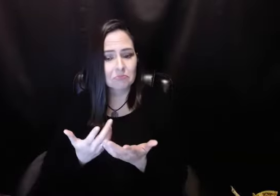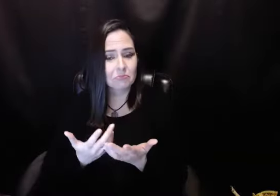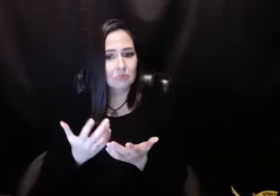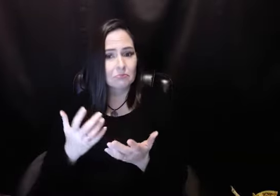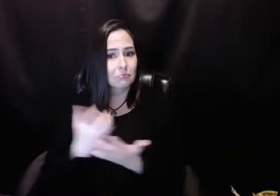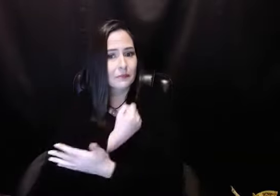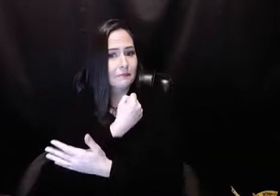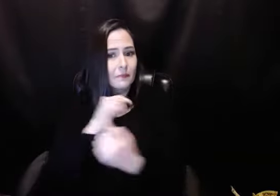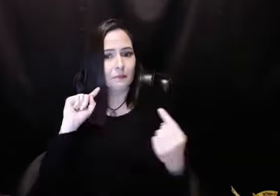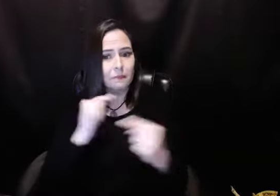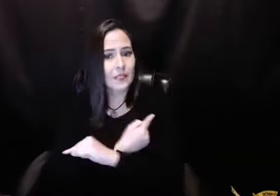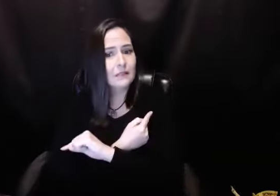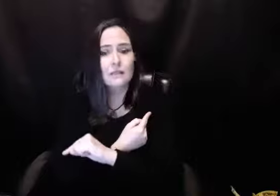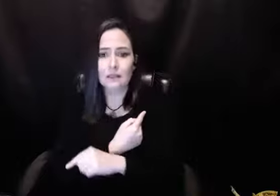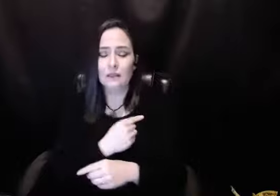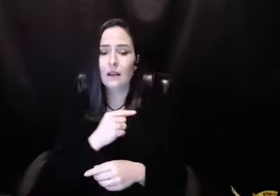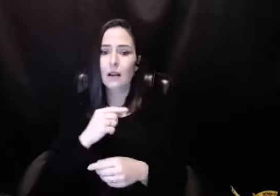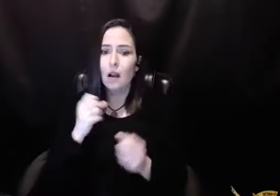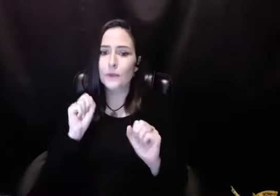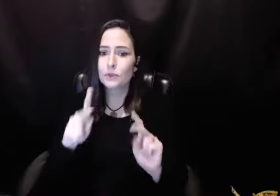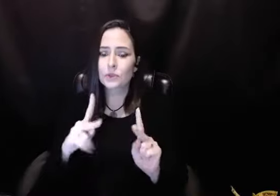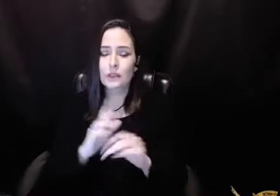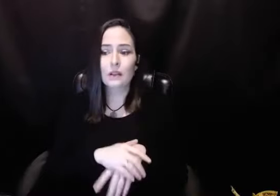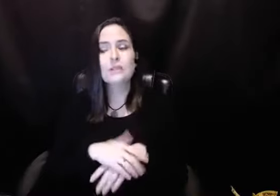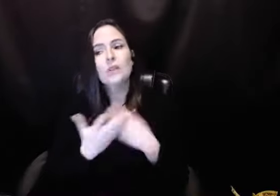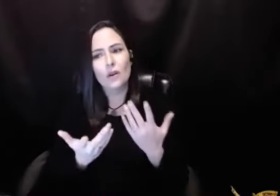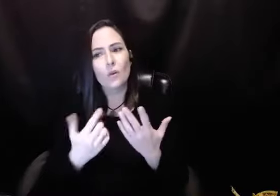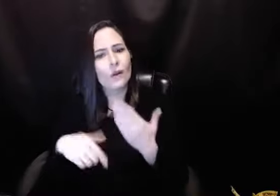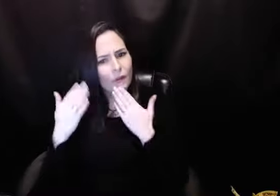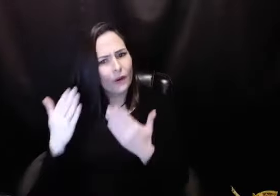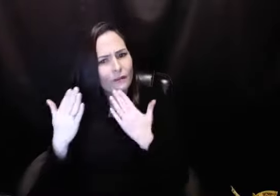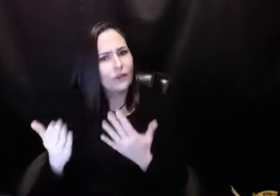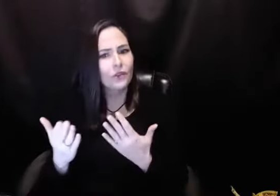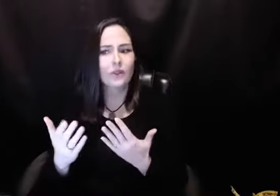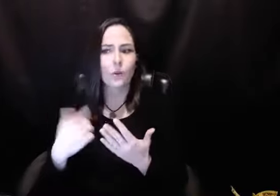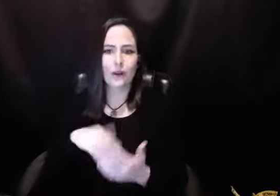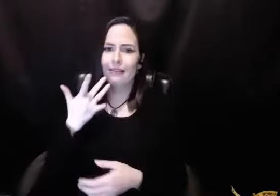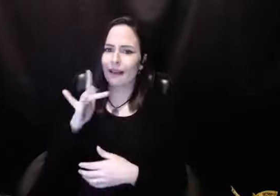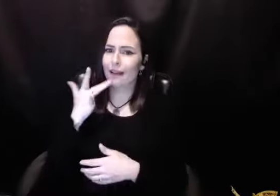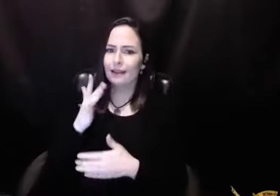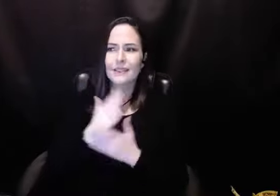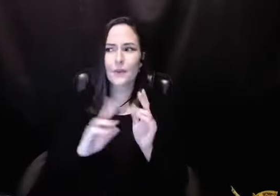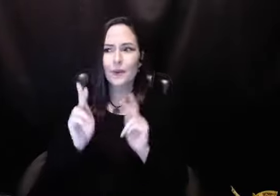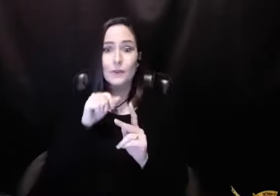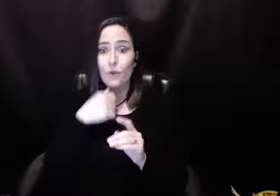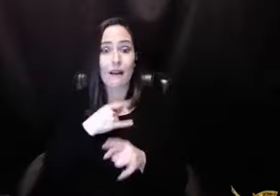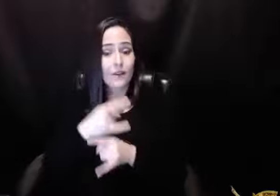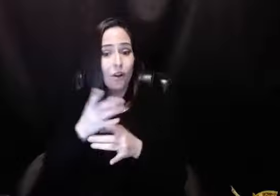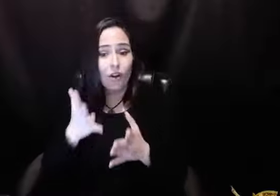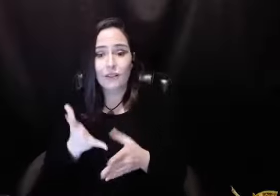We would have never had that opportunity. So, you know, you can be grateful that there's an alcoholic that qualifies us. We